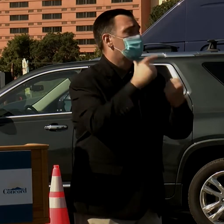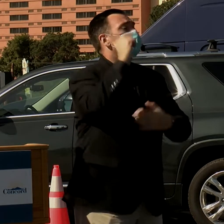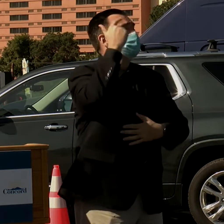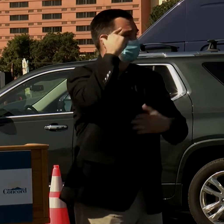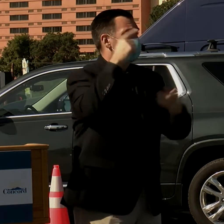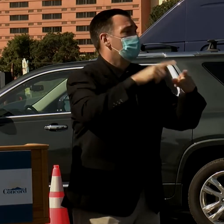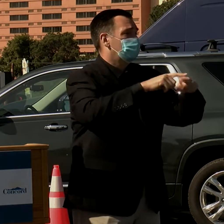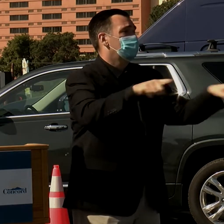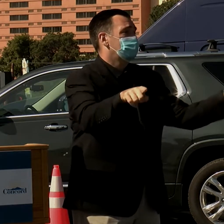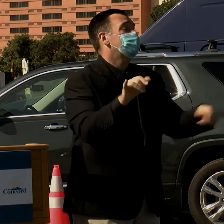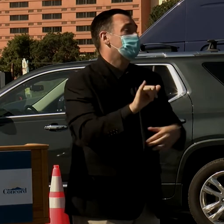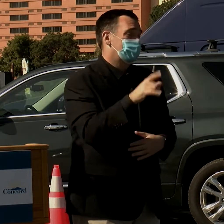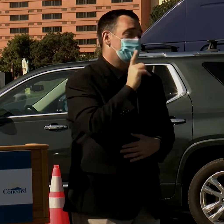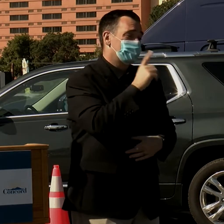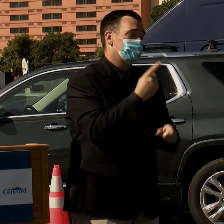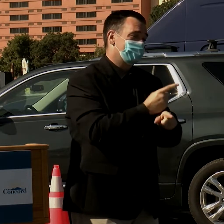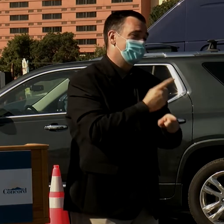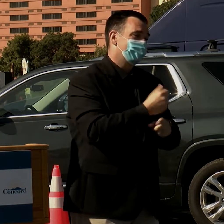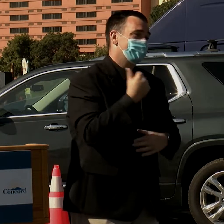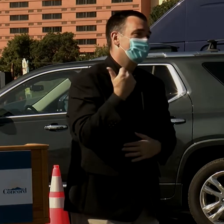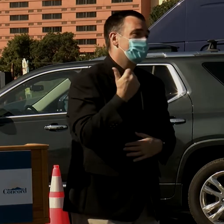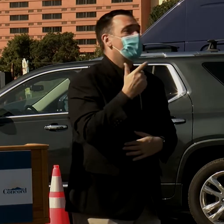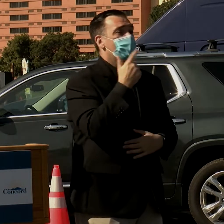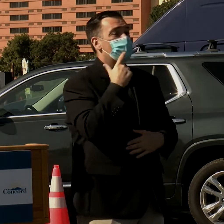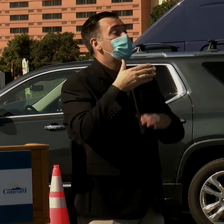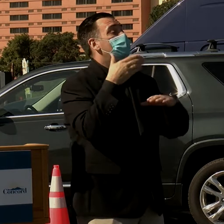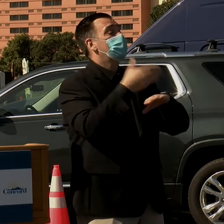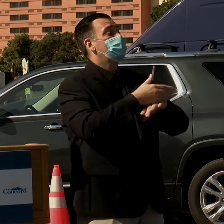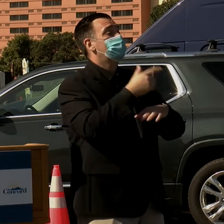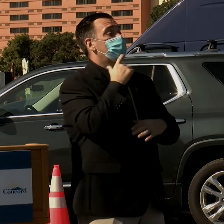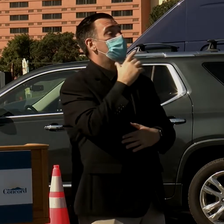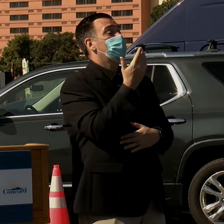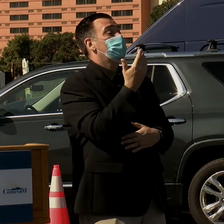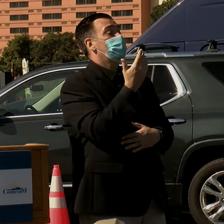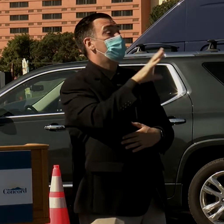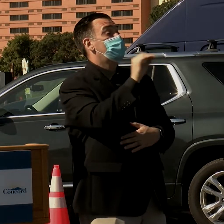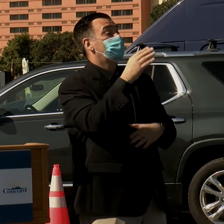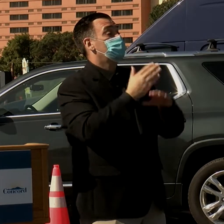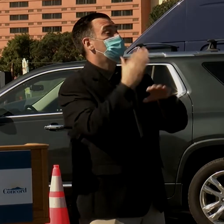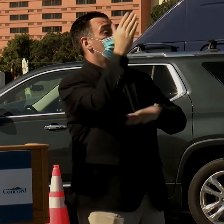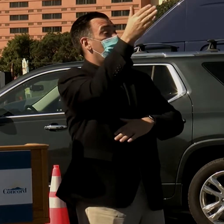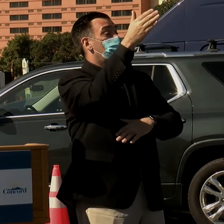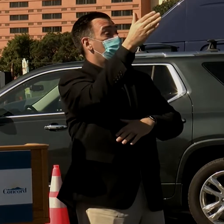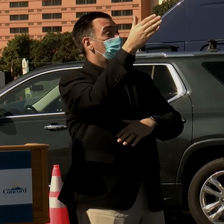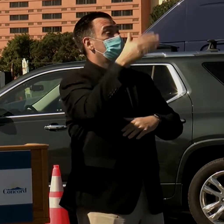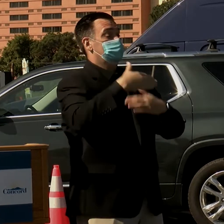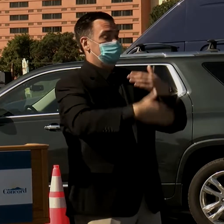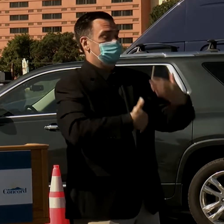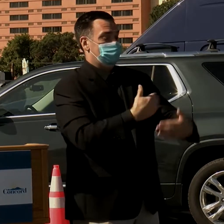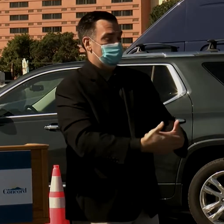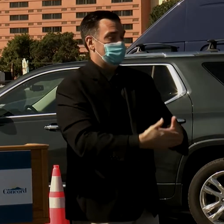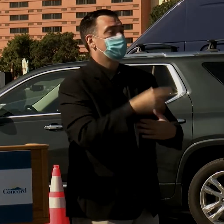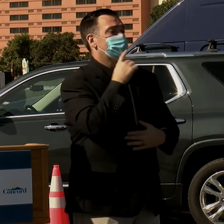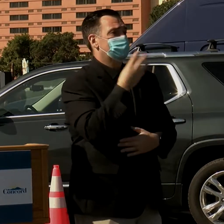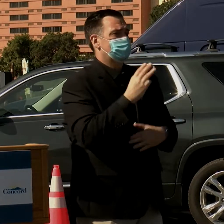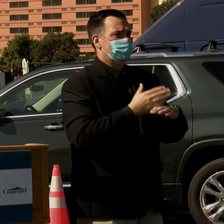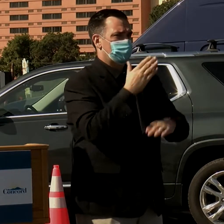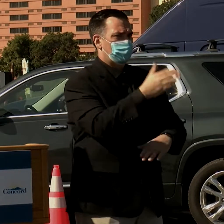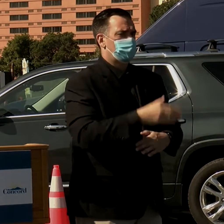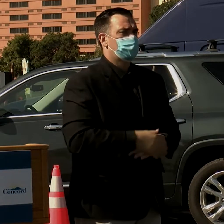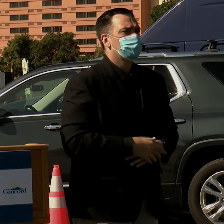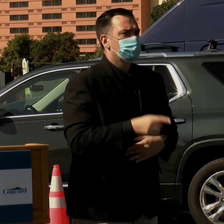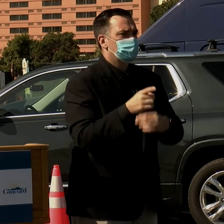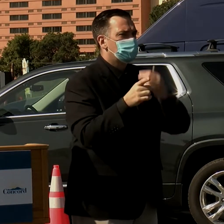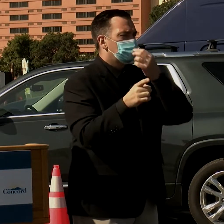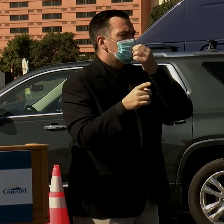right. And it's also the structure that the government laid out that after the 15 and over, the next group would be the 16 plus. So this is about some of